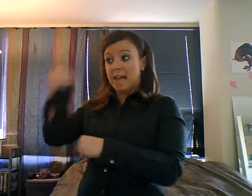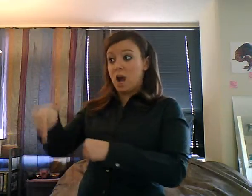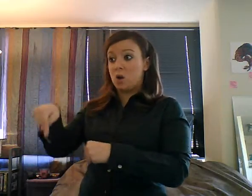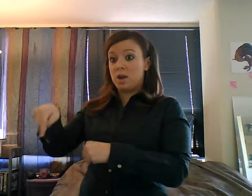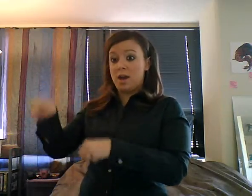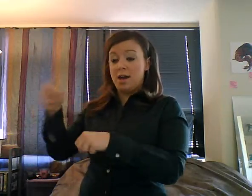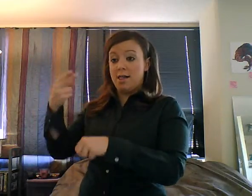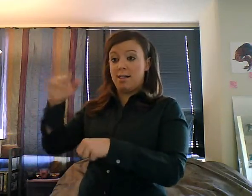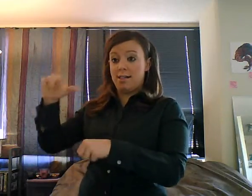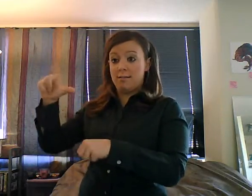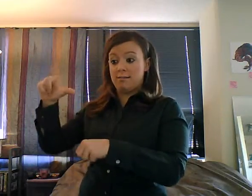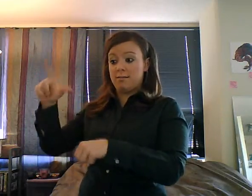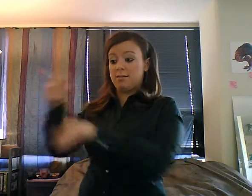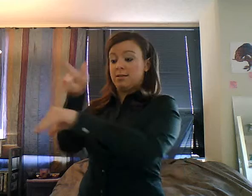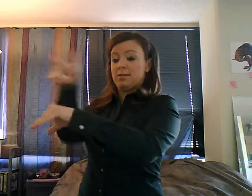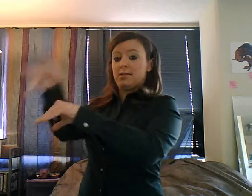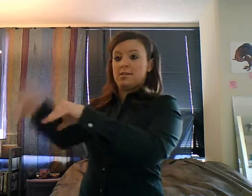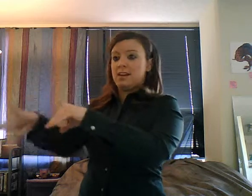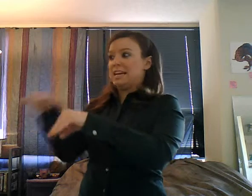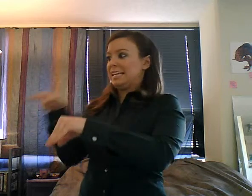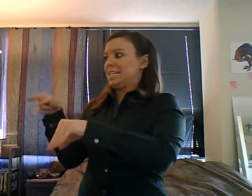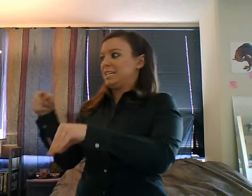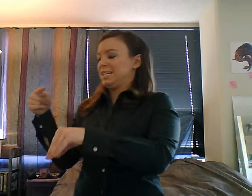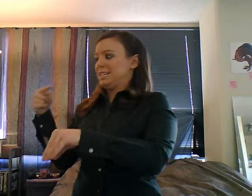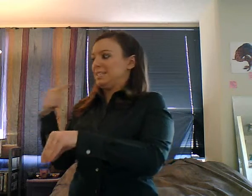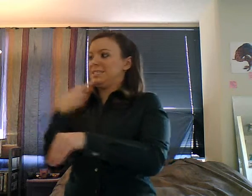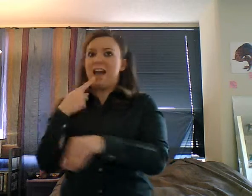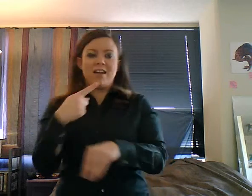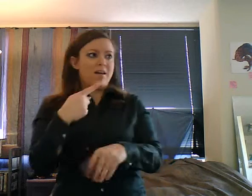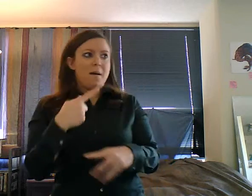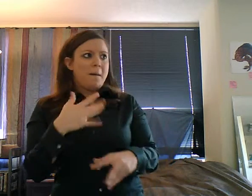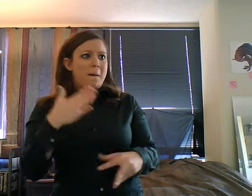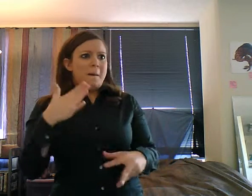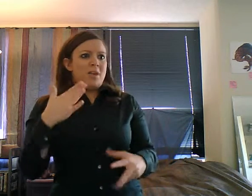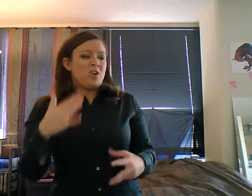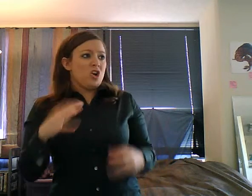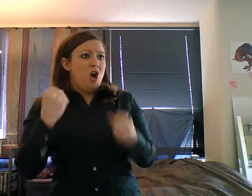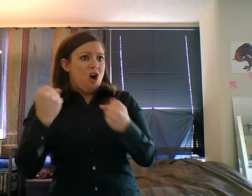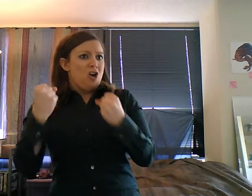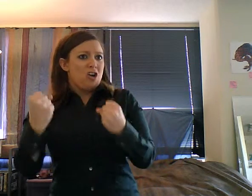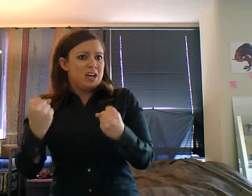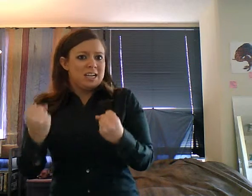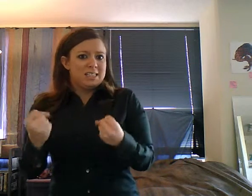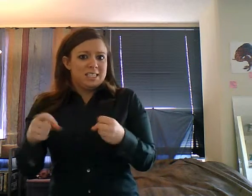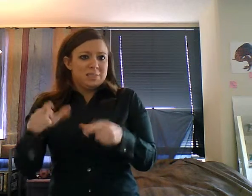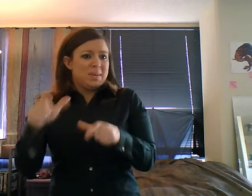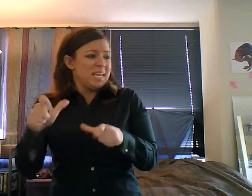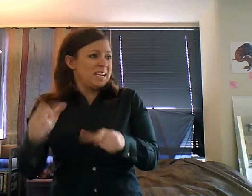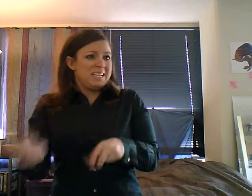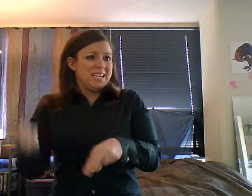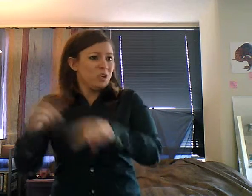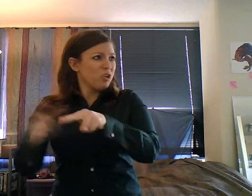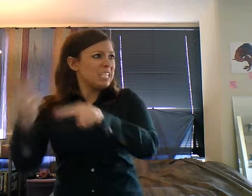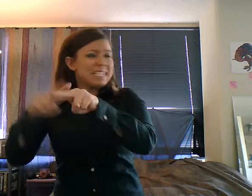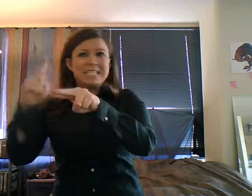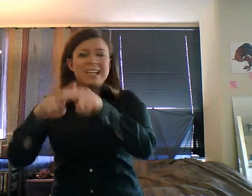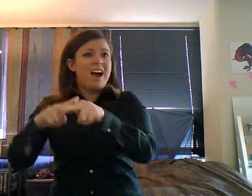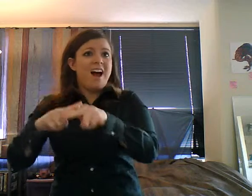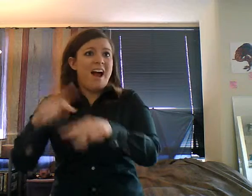And I remembered, I had read an article before about, um, this young girl who had a ridiculously expensive car that she should